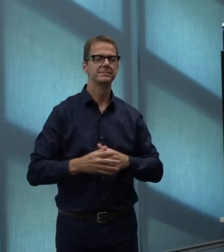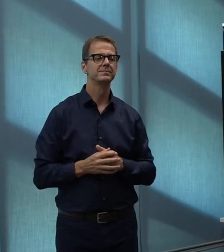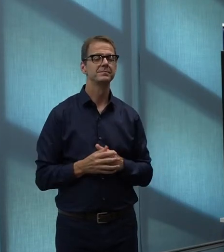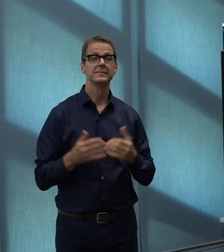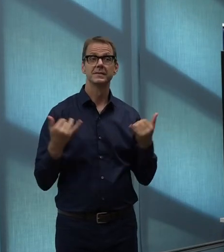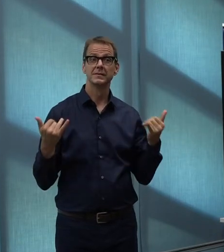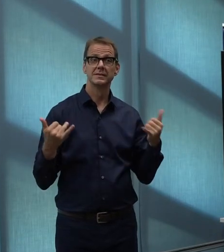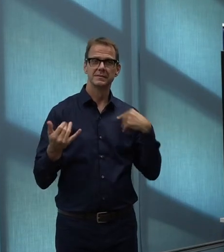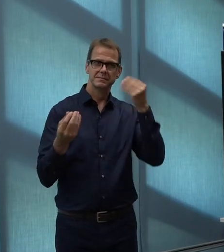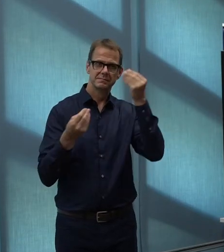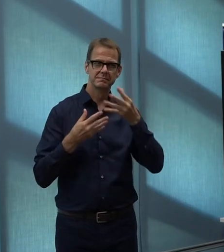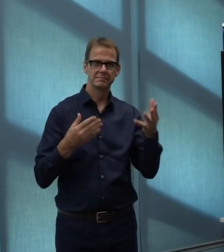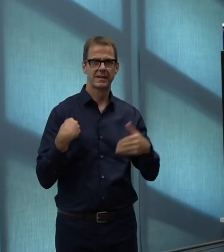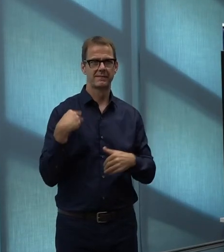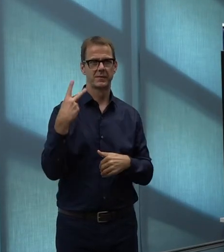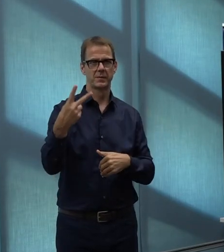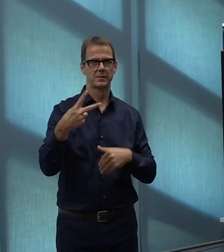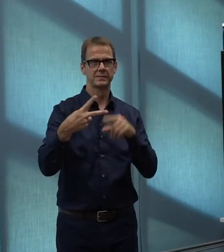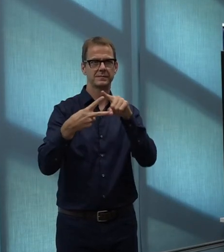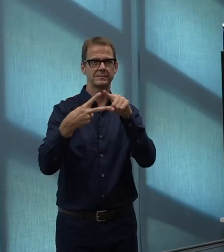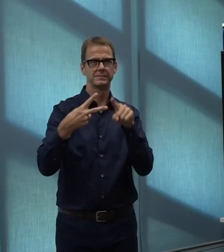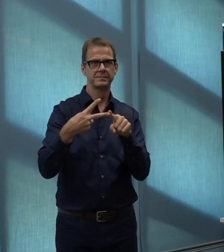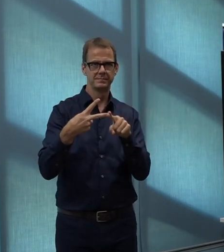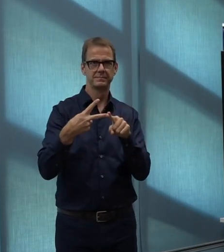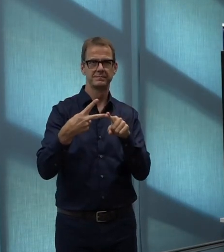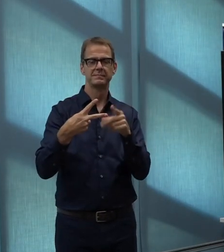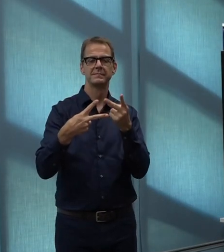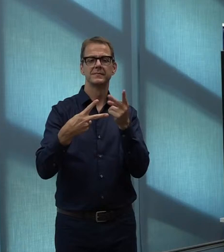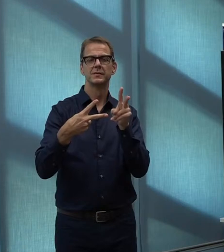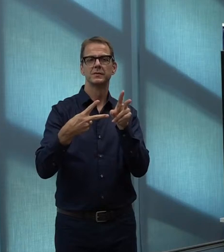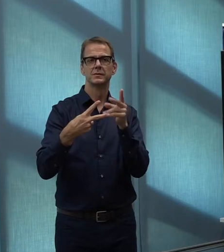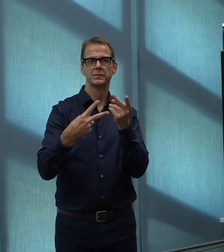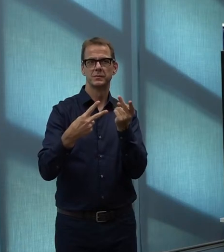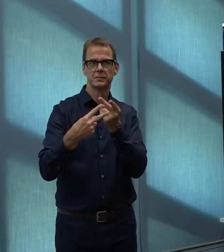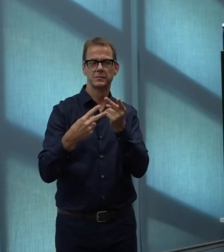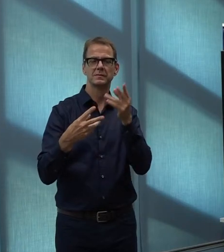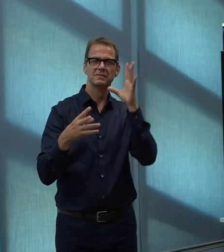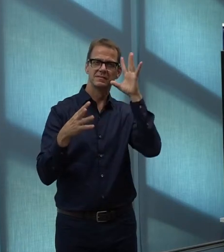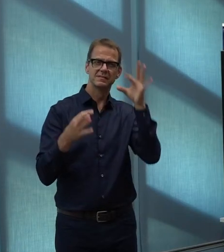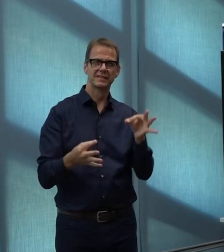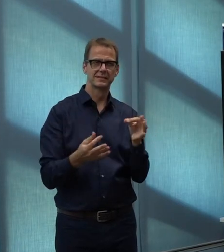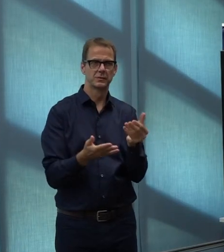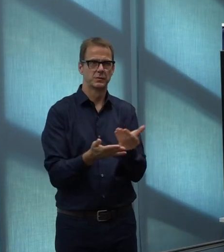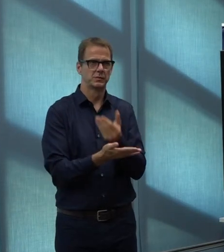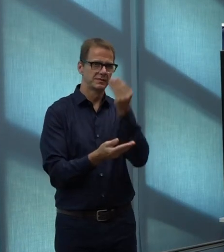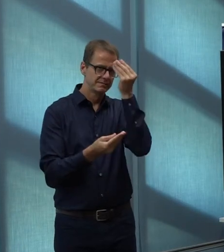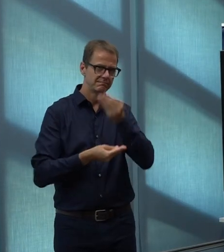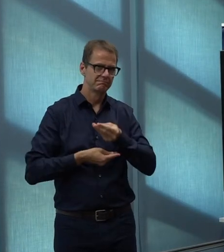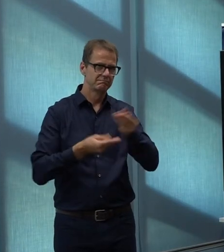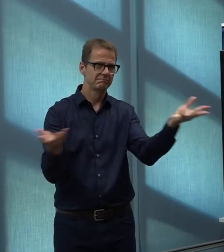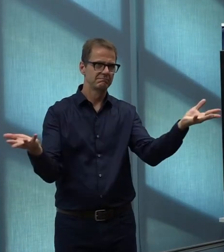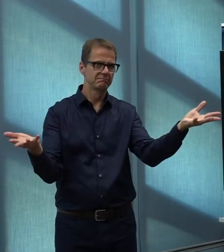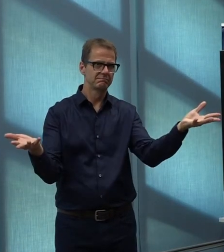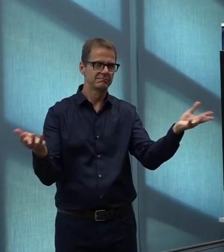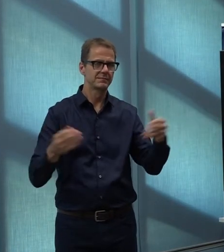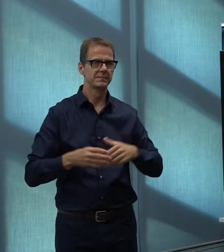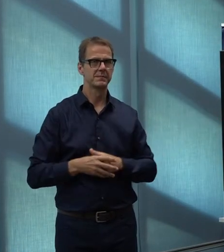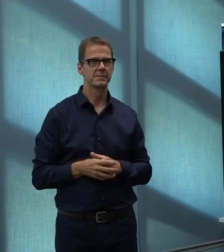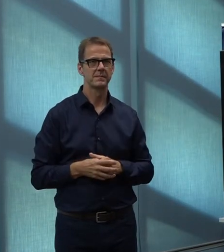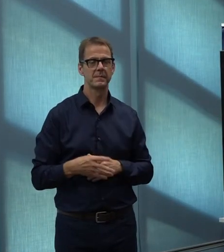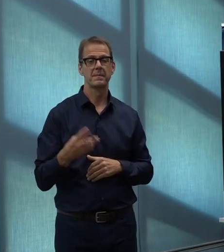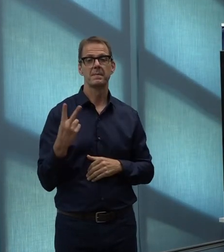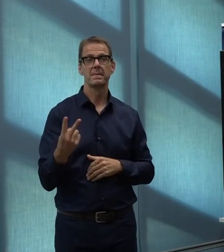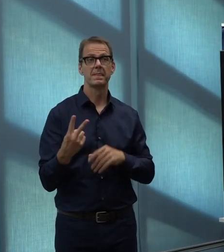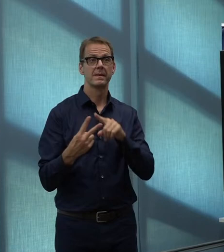administrative decisions that have been made in the last 24 hours. You'll be hearing in a moment from Board Sebrick, who is the